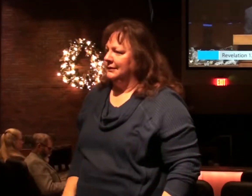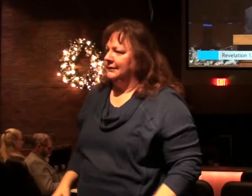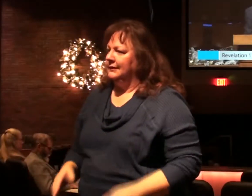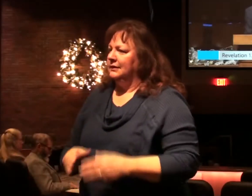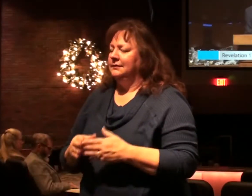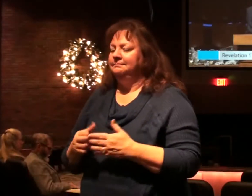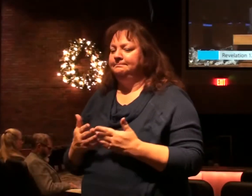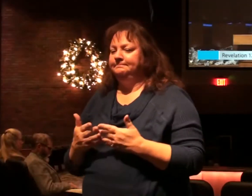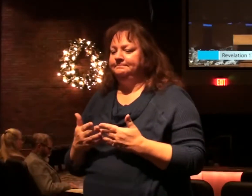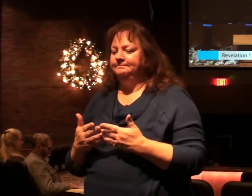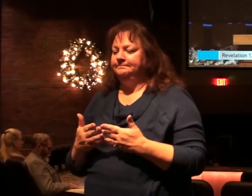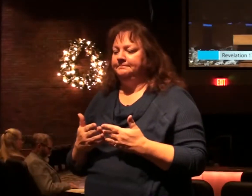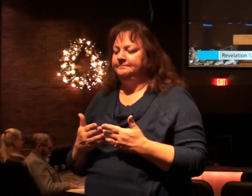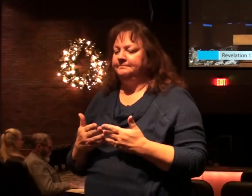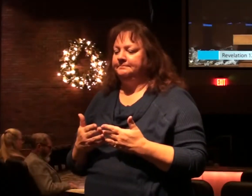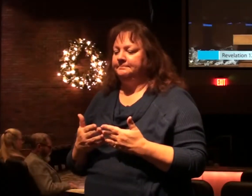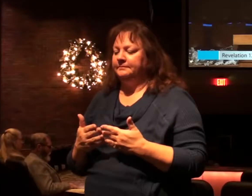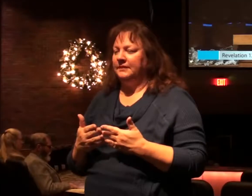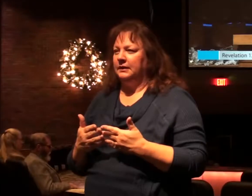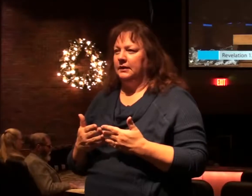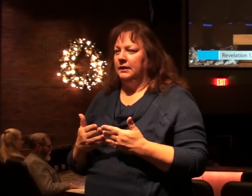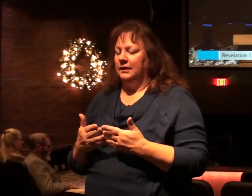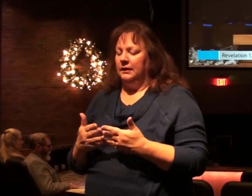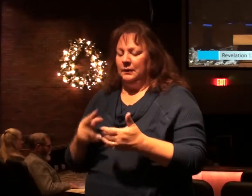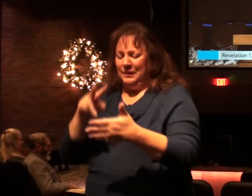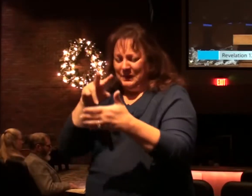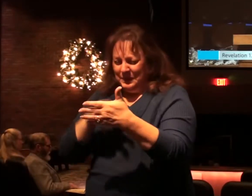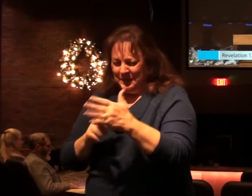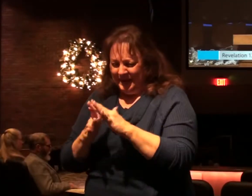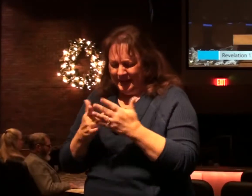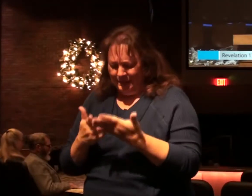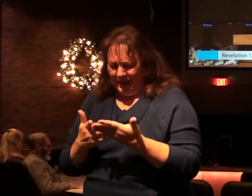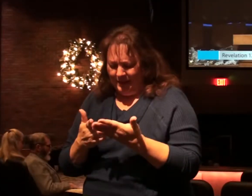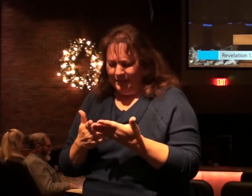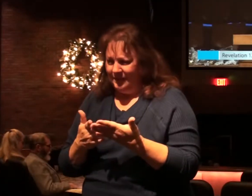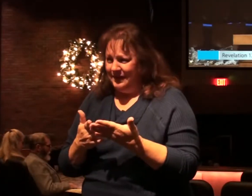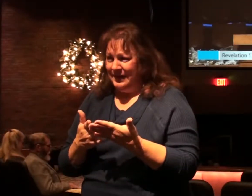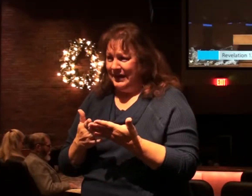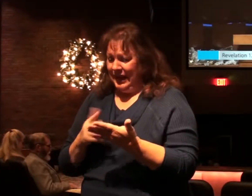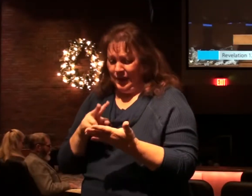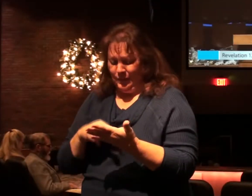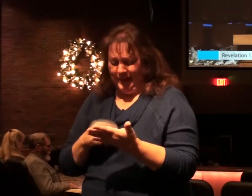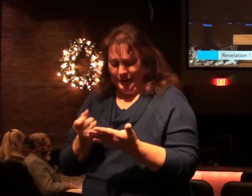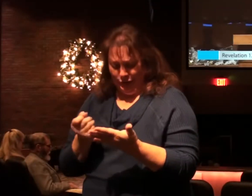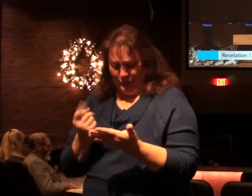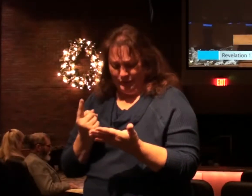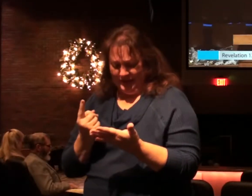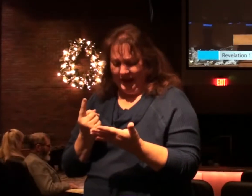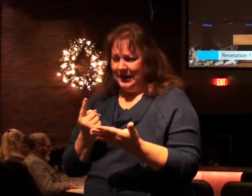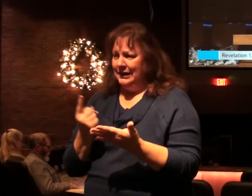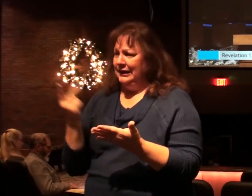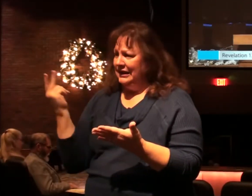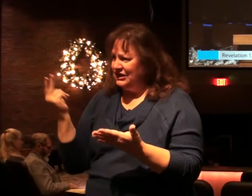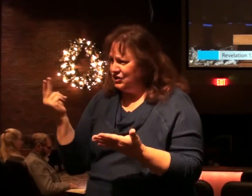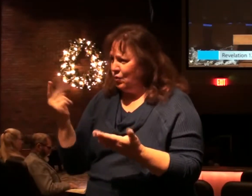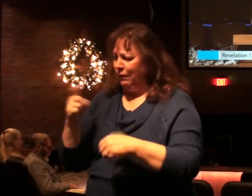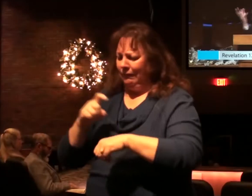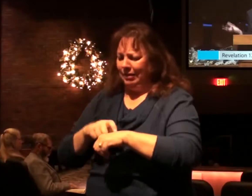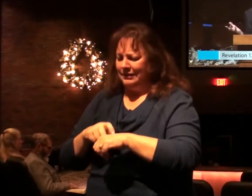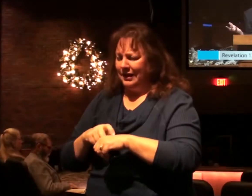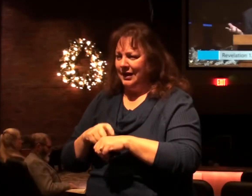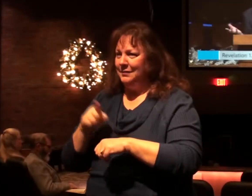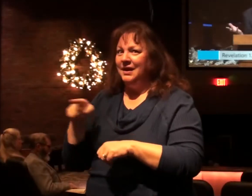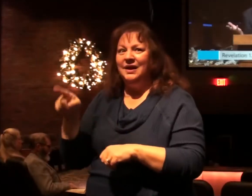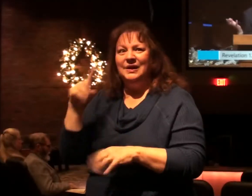You know, when you don't take the Bible literally leave, in a normal way, historically, dramatically, you just